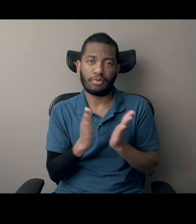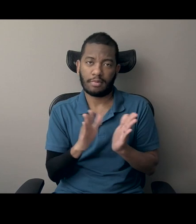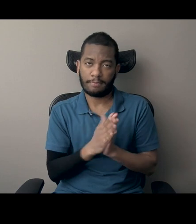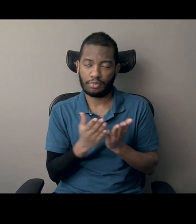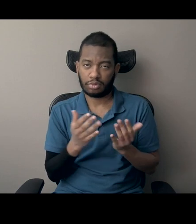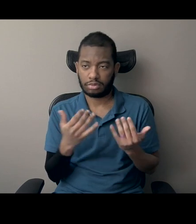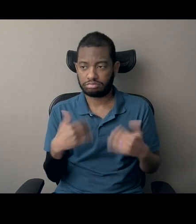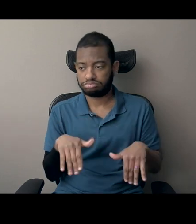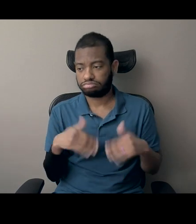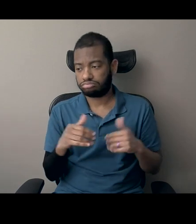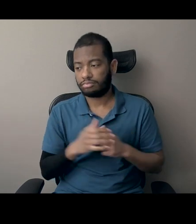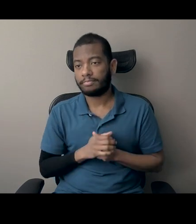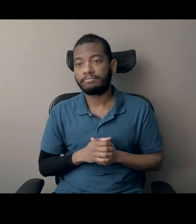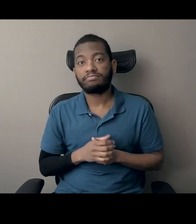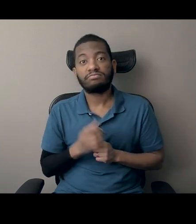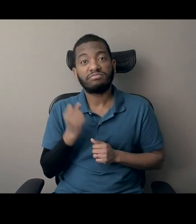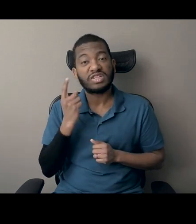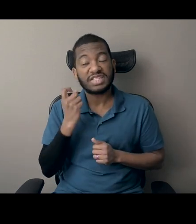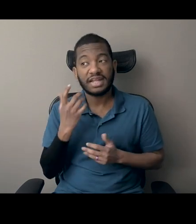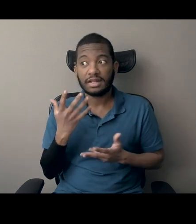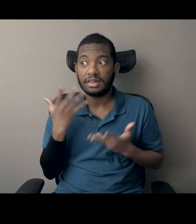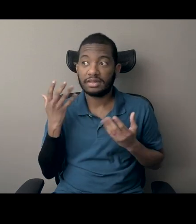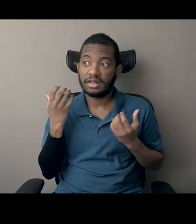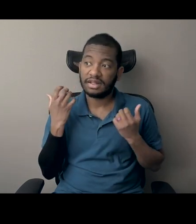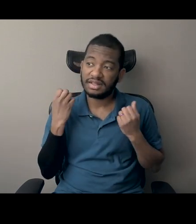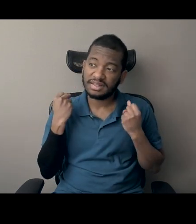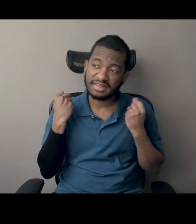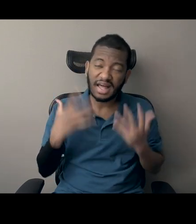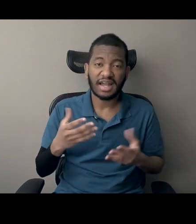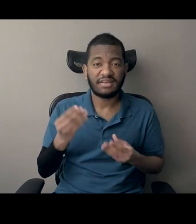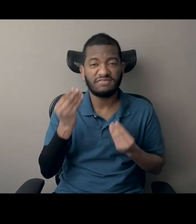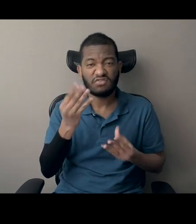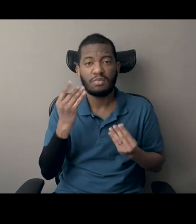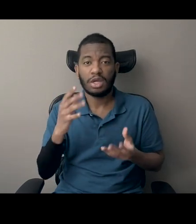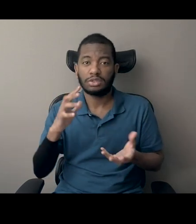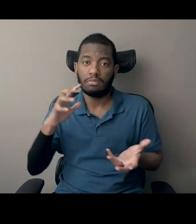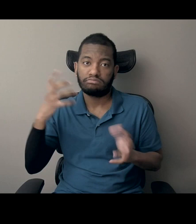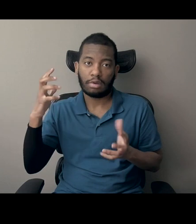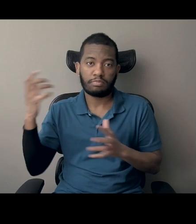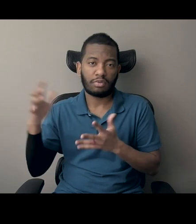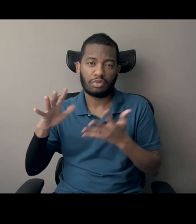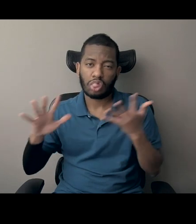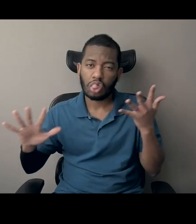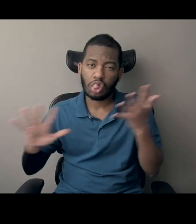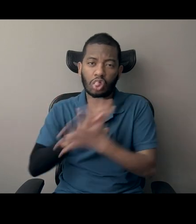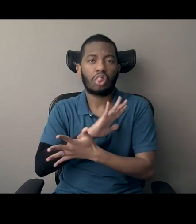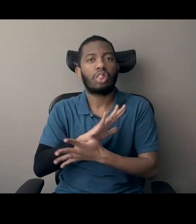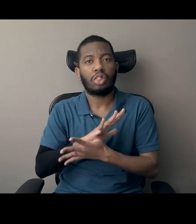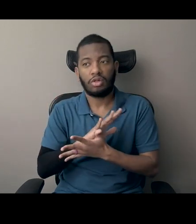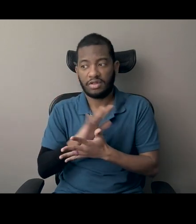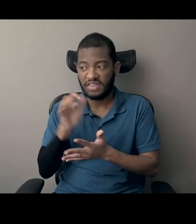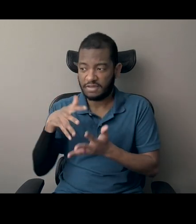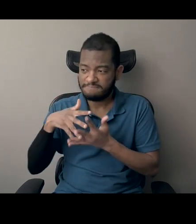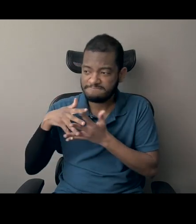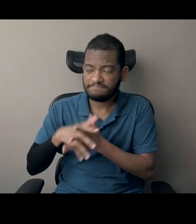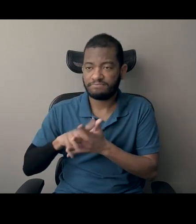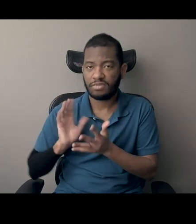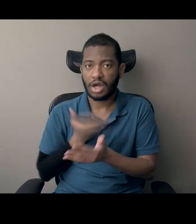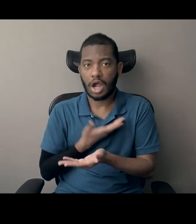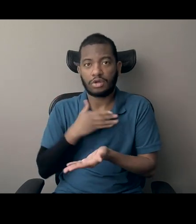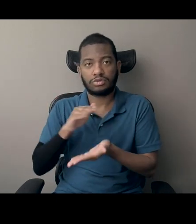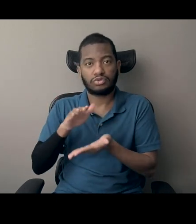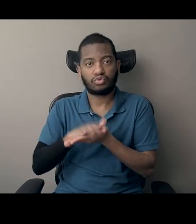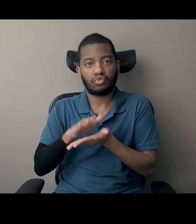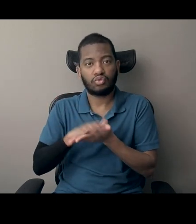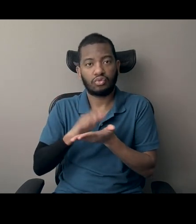lot of misinformation and distortion quite intentionally, uh, baked into our school curriculum about what reconstruction